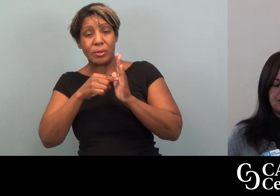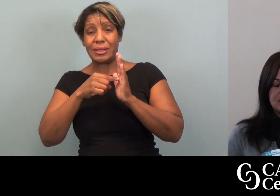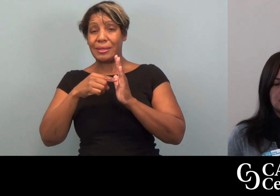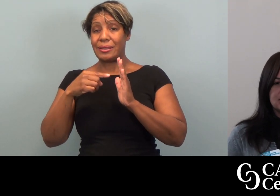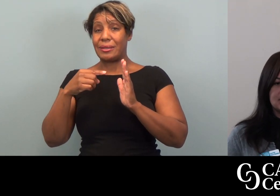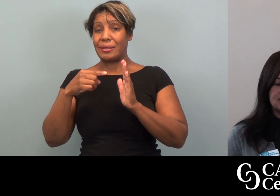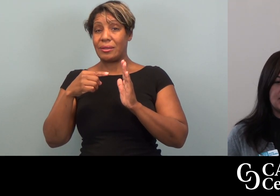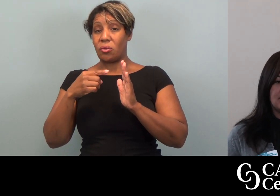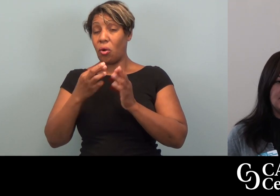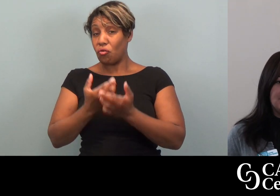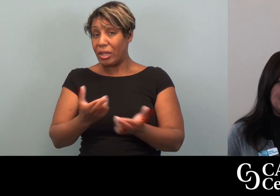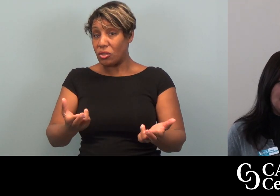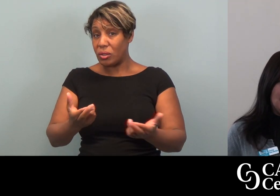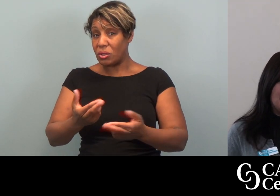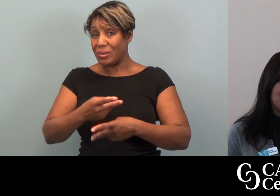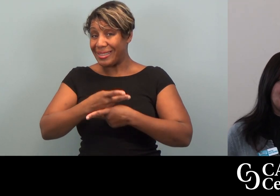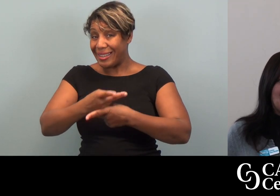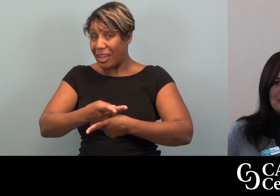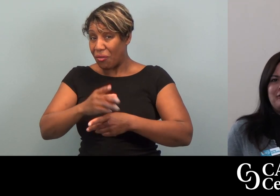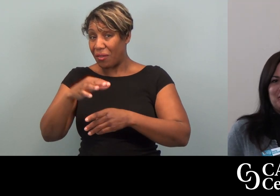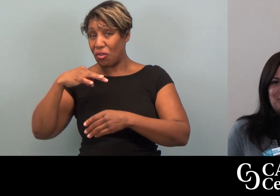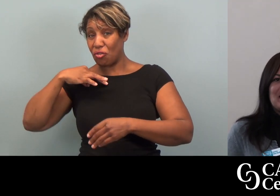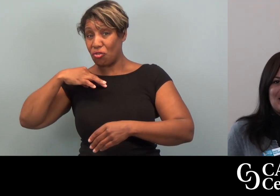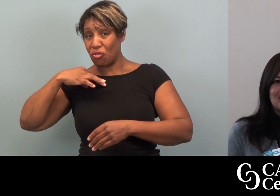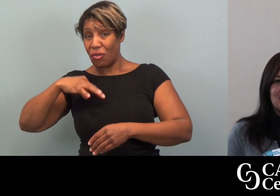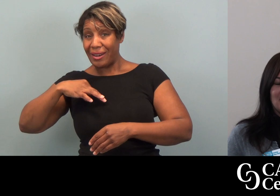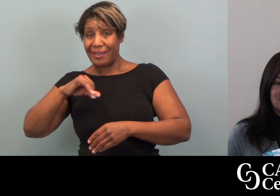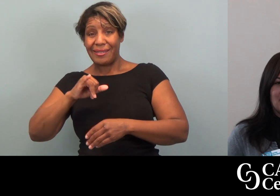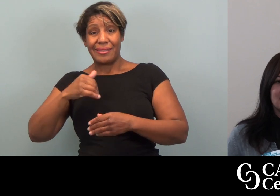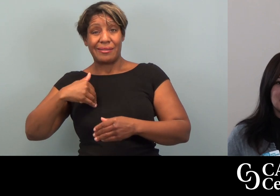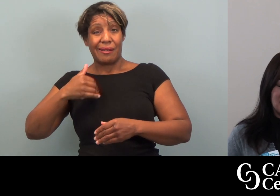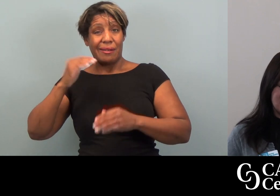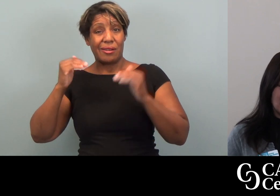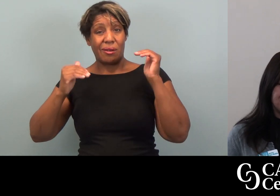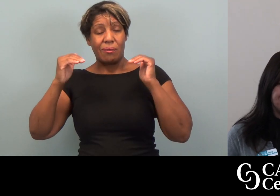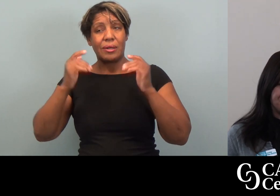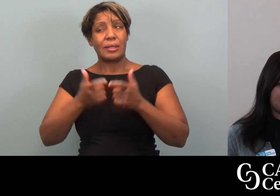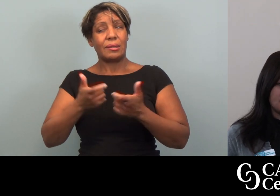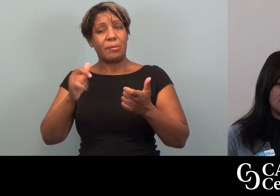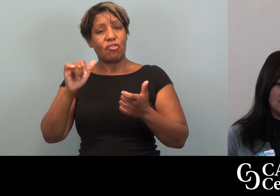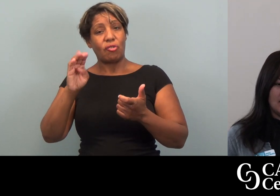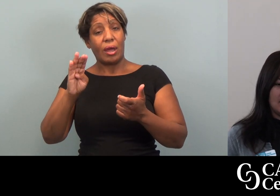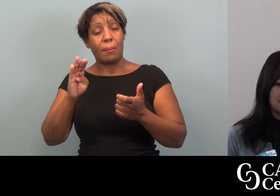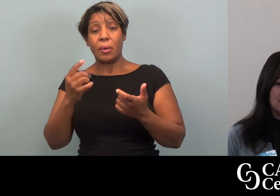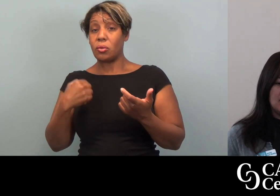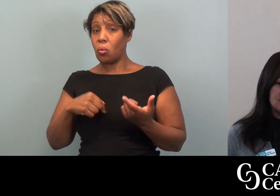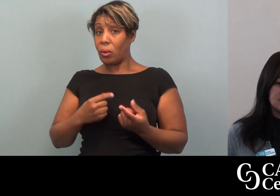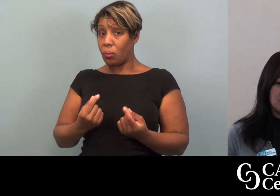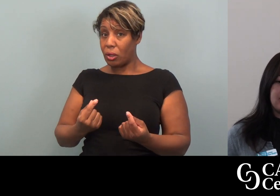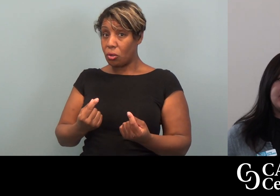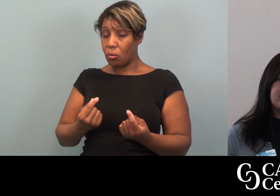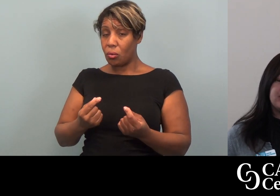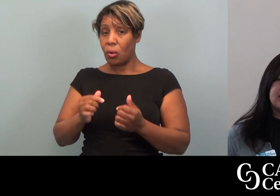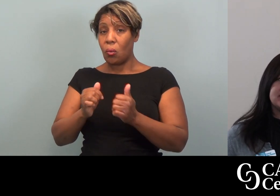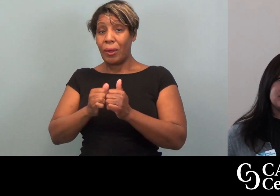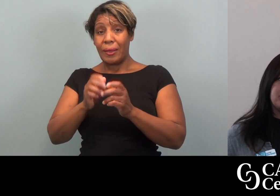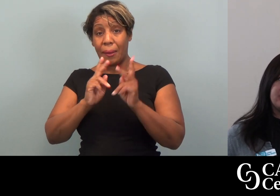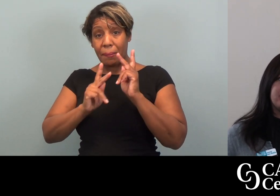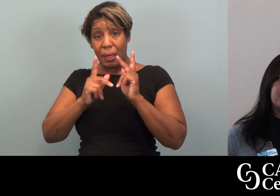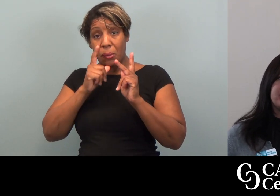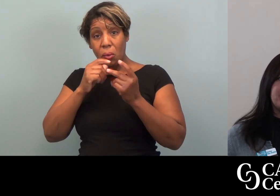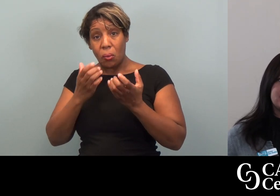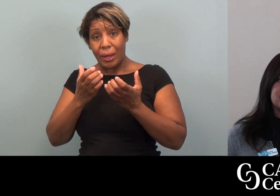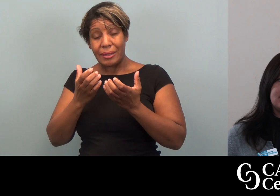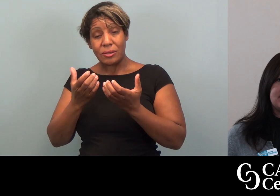models and resources to care for your credit as a young adult. It's a big job. So, what we do is,